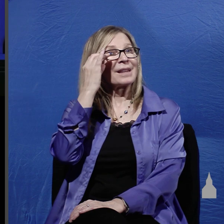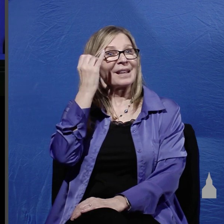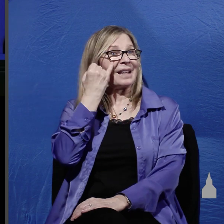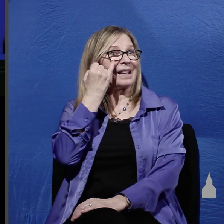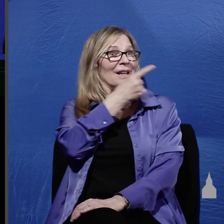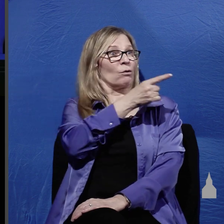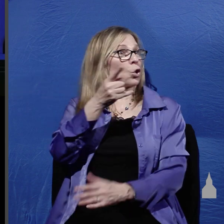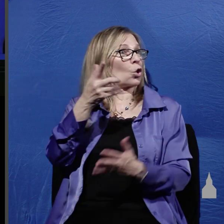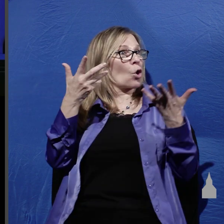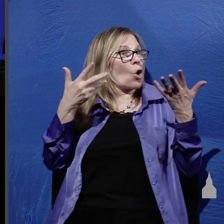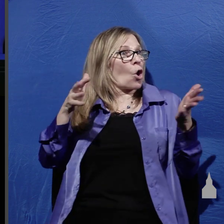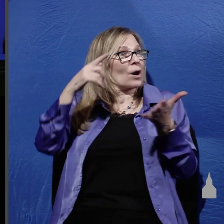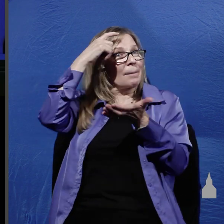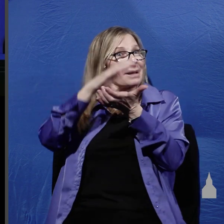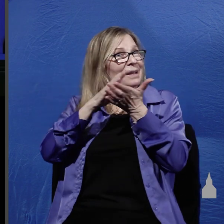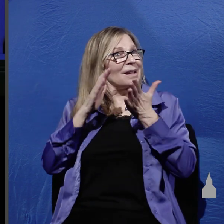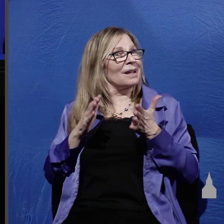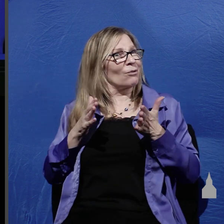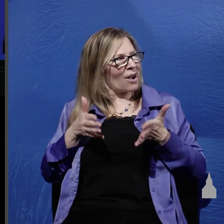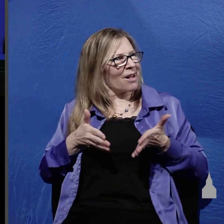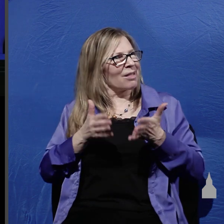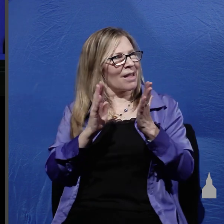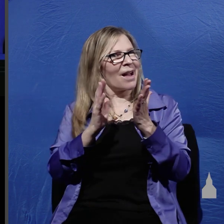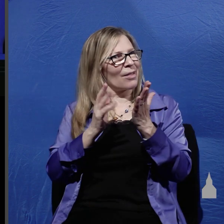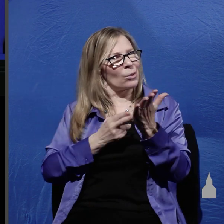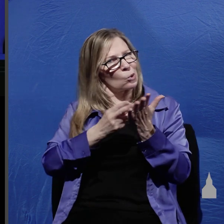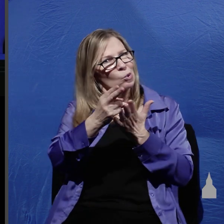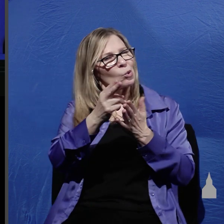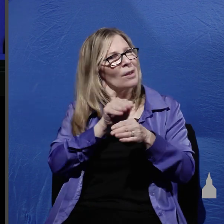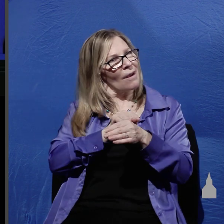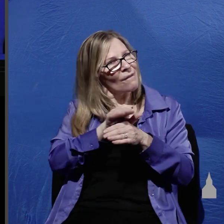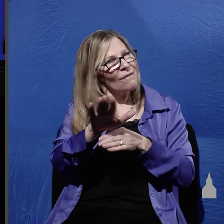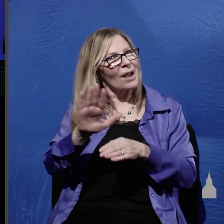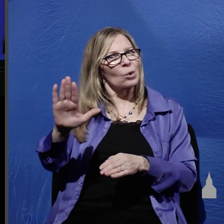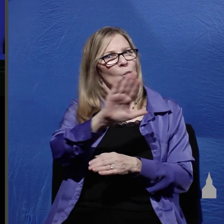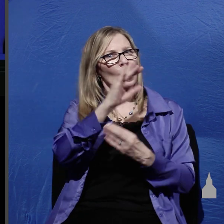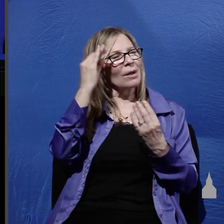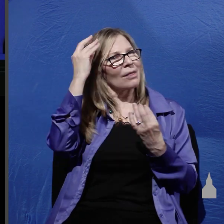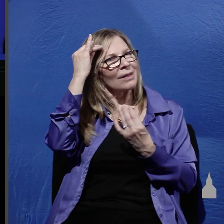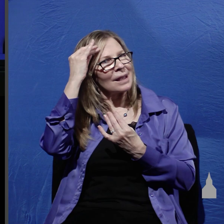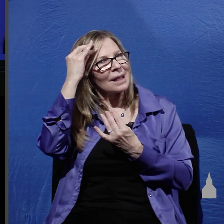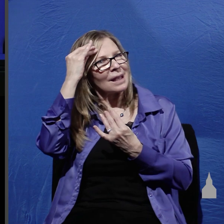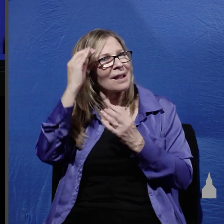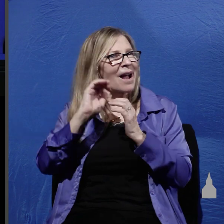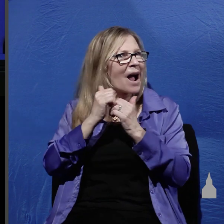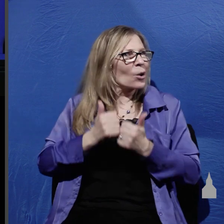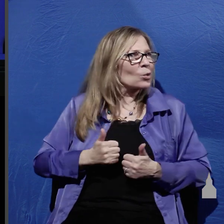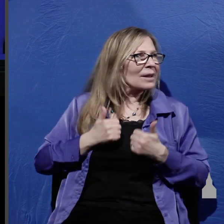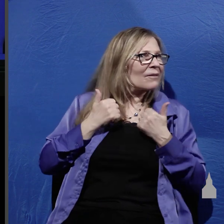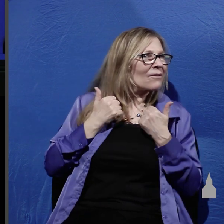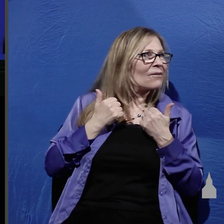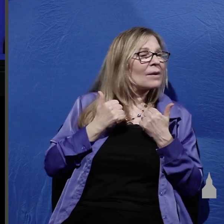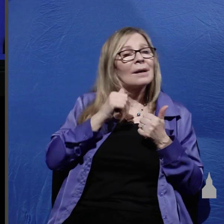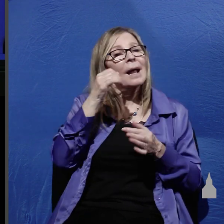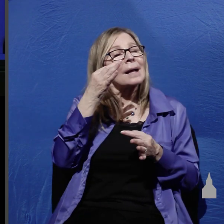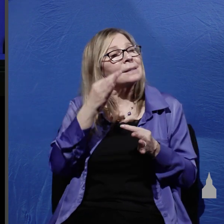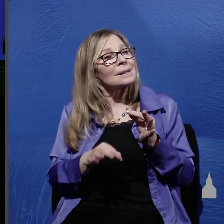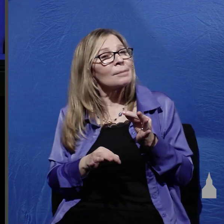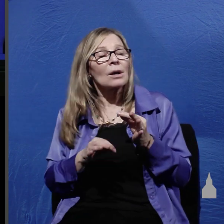believer in Christ and let the truth of his resurrection affect the way you think the way you live this isn't simply an event that happened